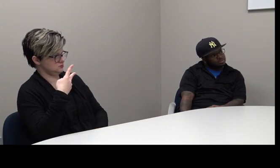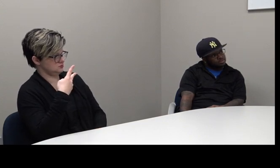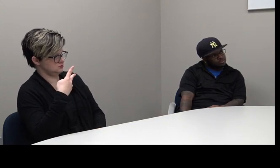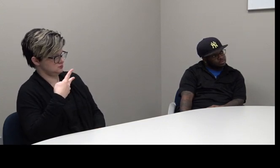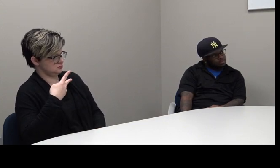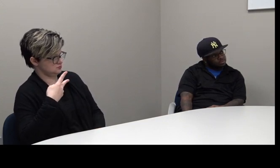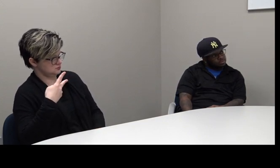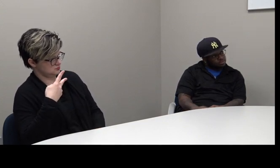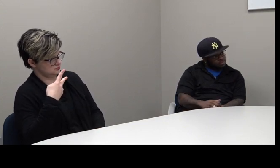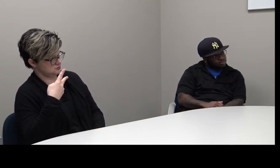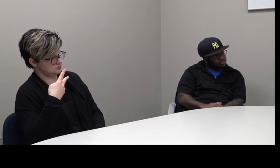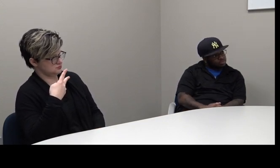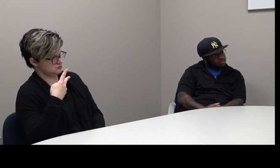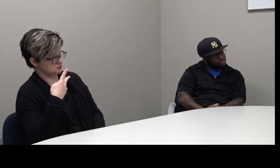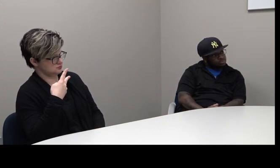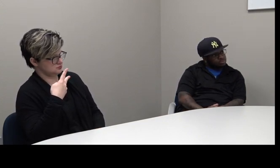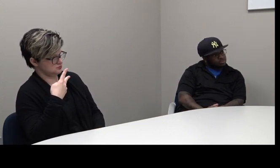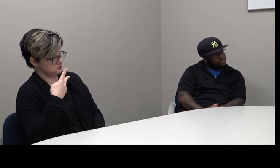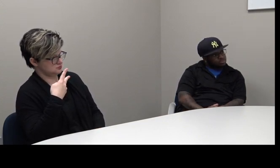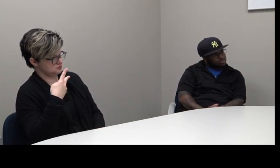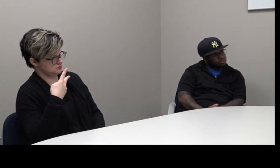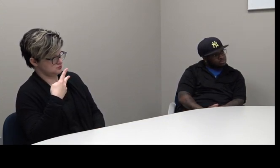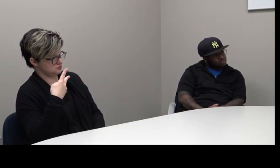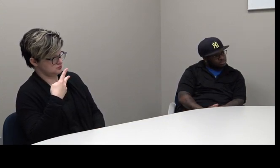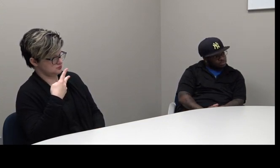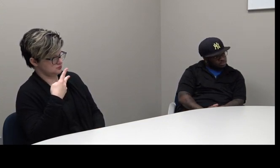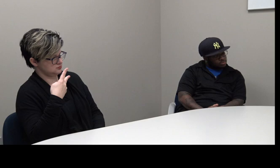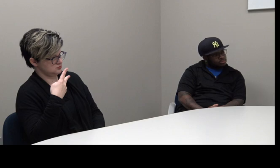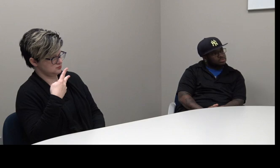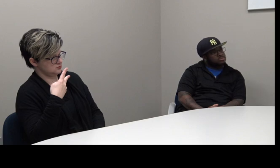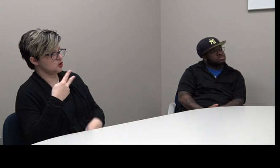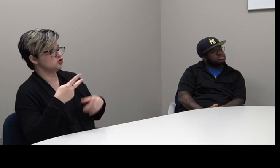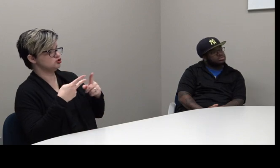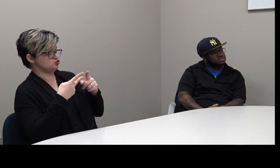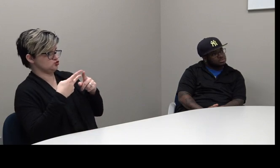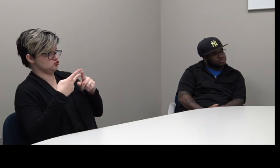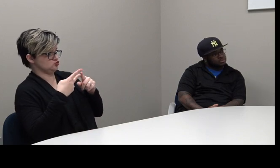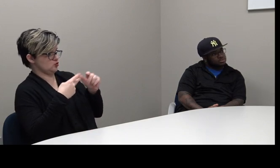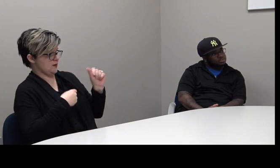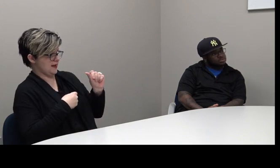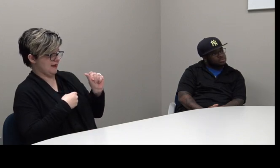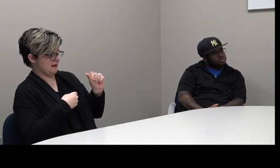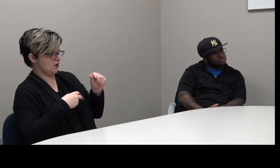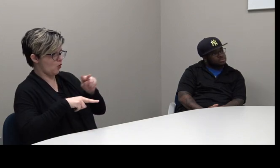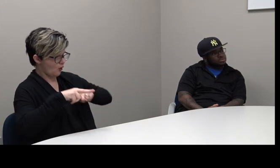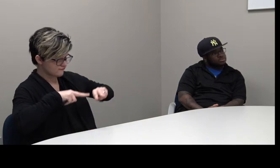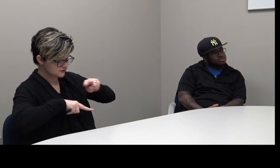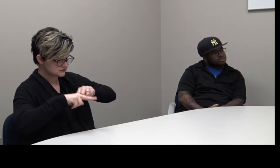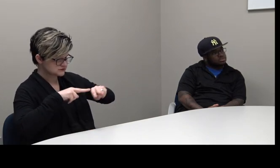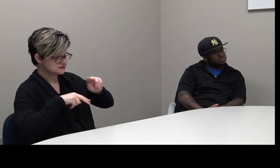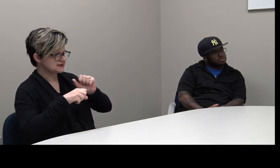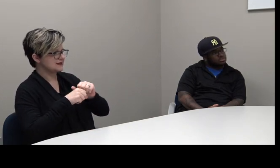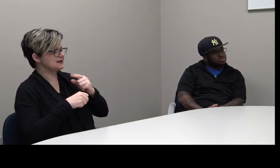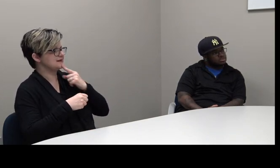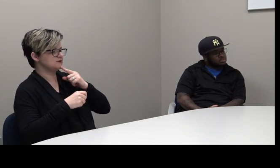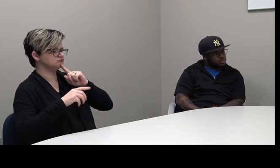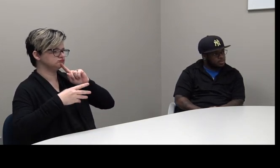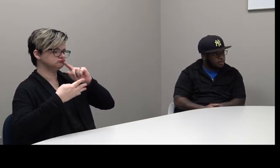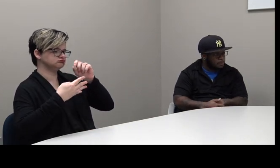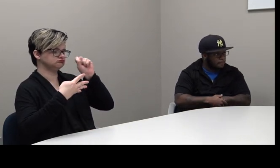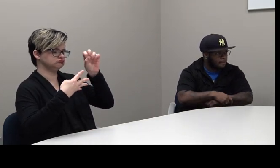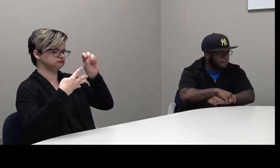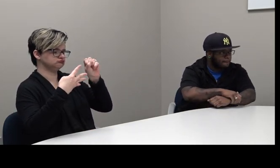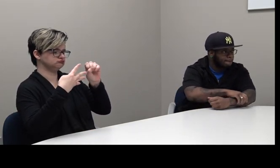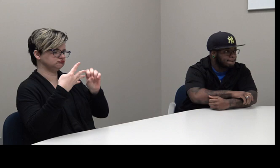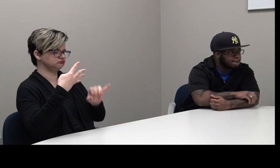So, then you'll be able to, the supervisor oversees and instructs the janitor what to do and